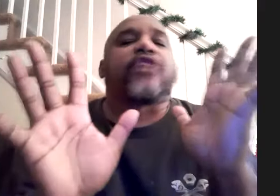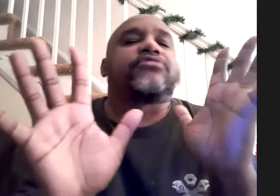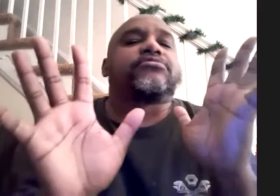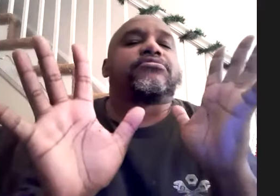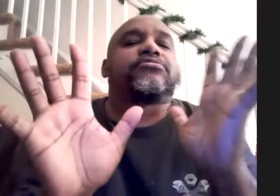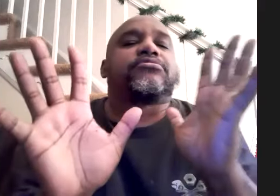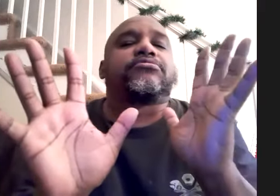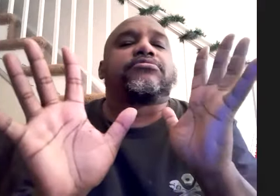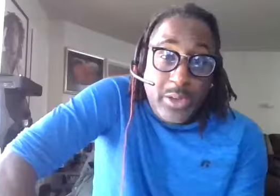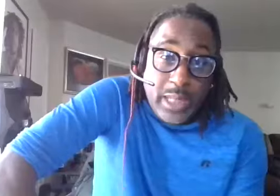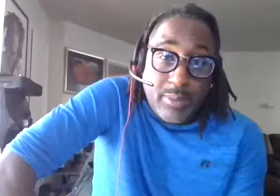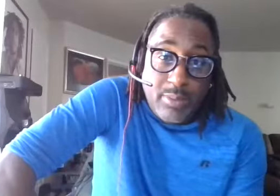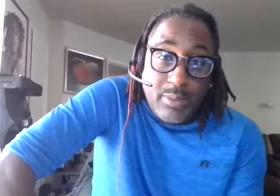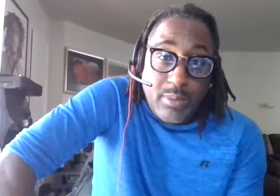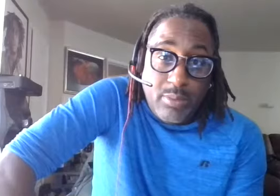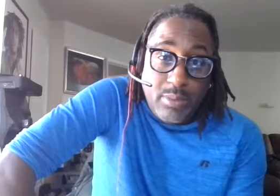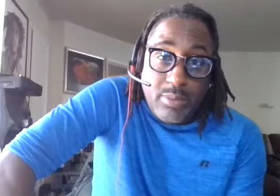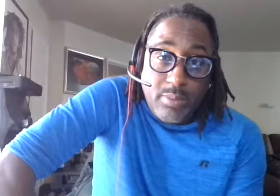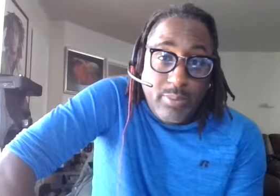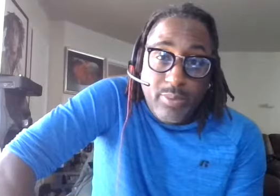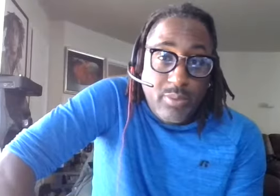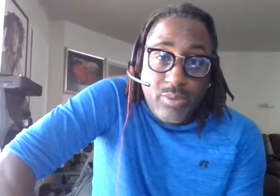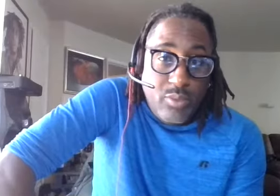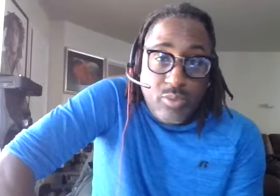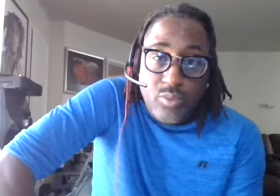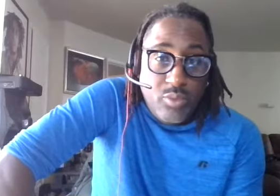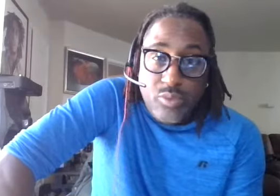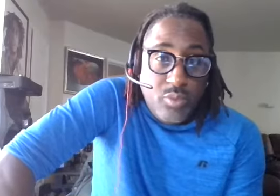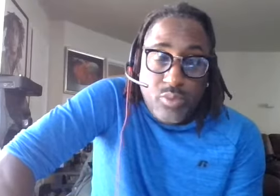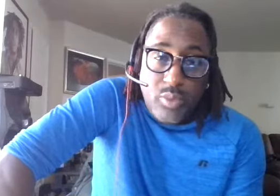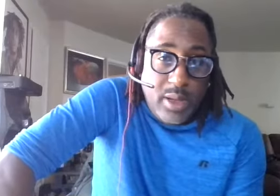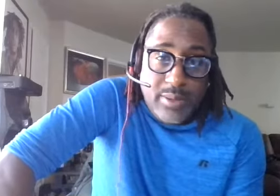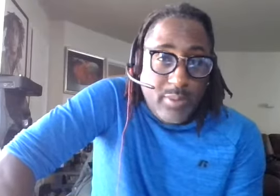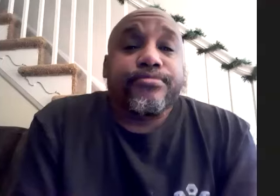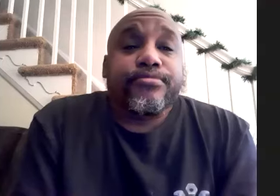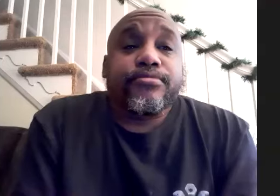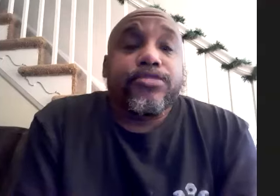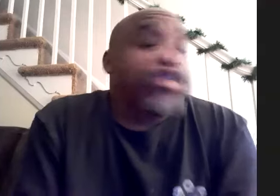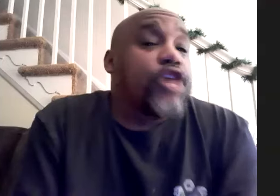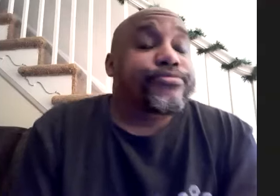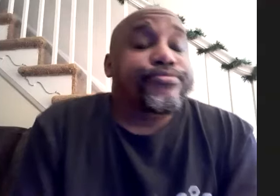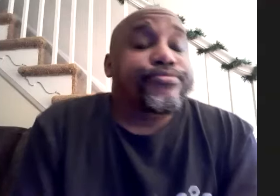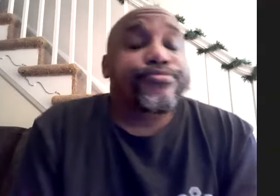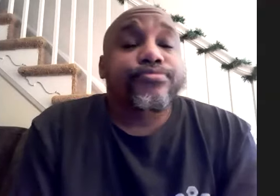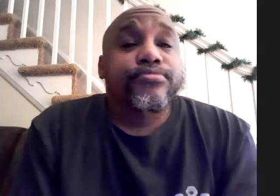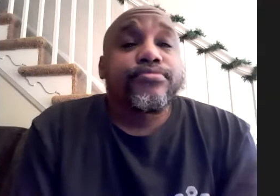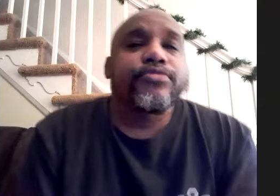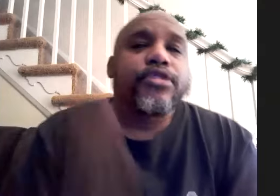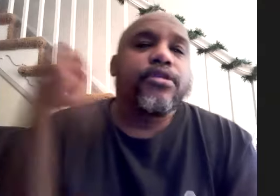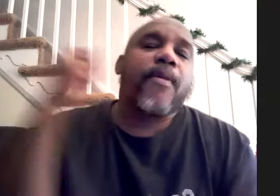absolutely i'll never come to that day ever and really we should have a part two to this because there's a